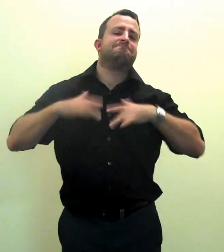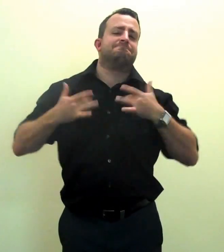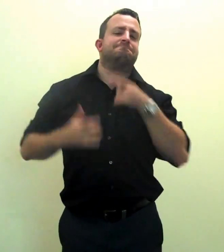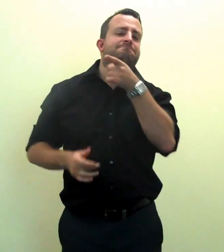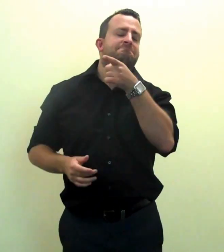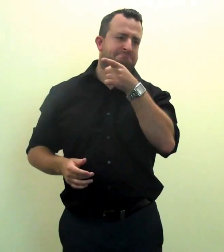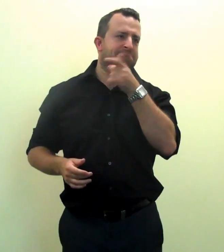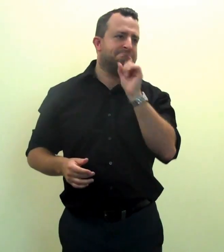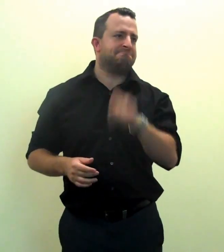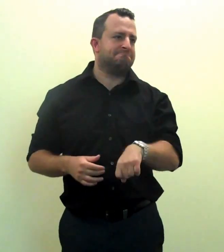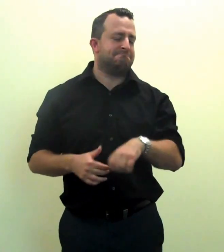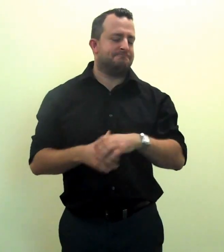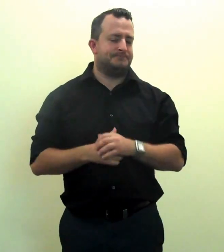upcoming community events.